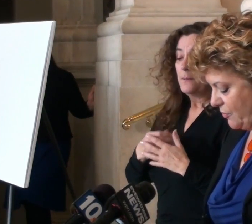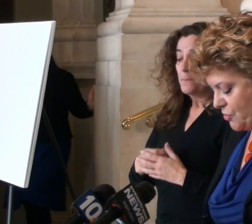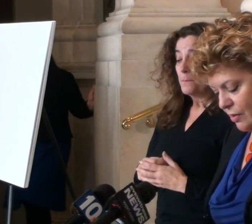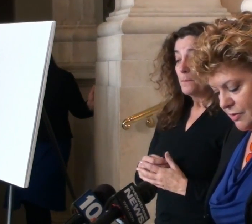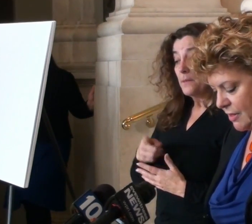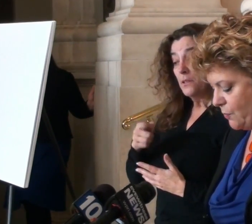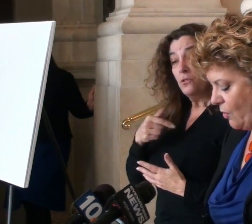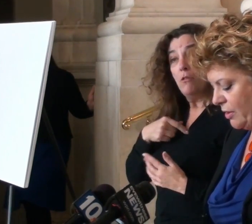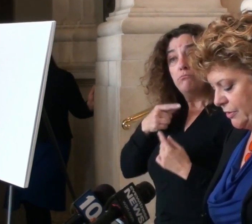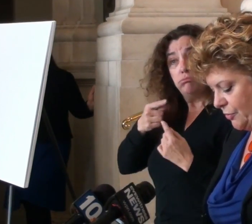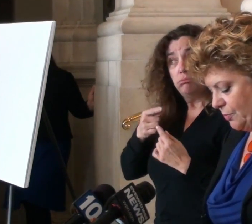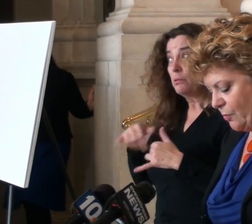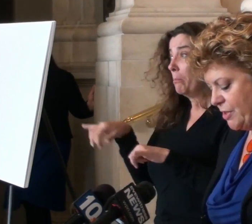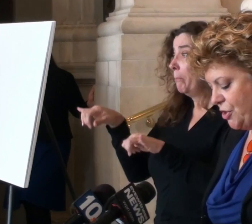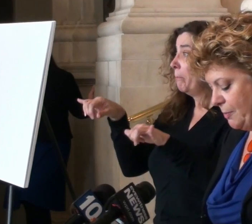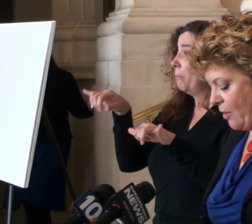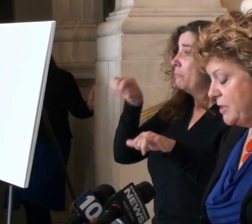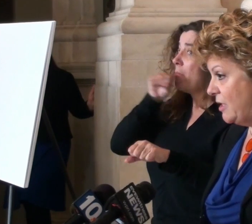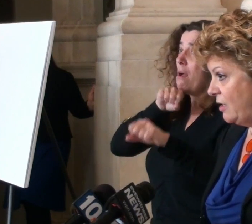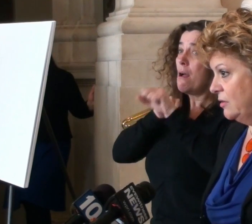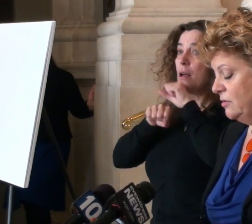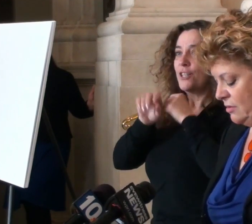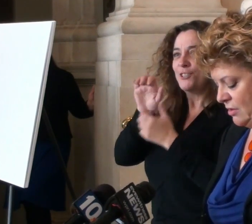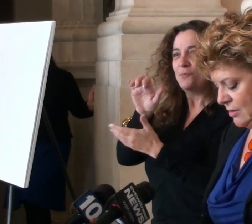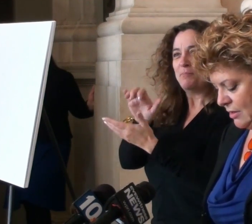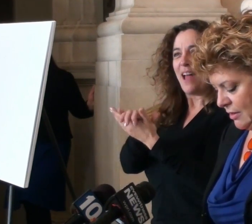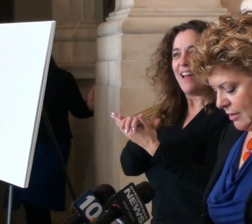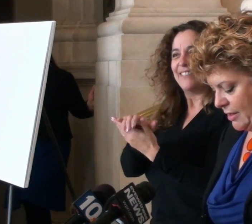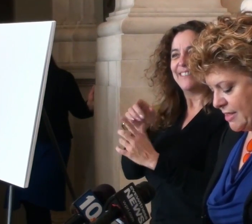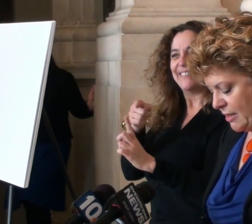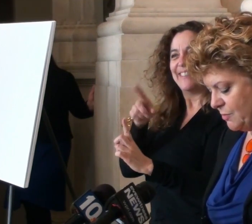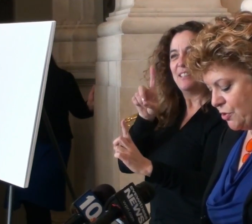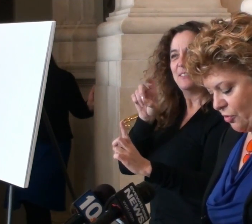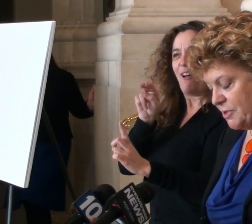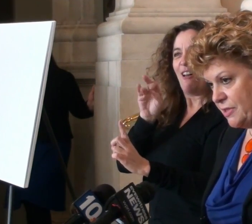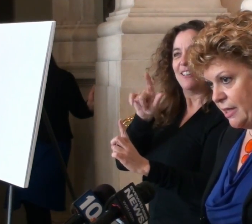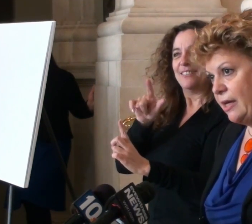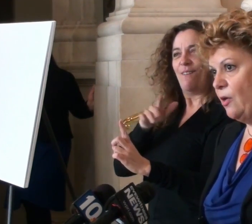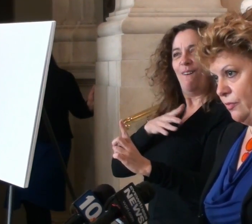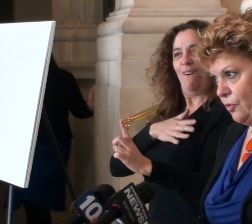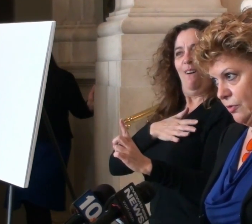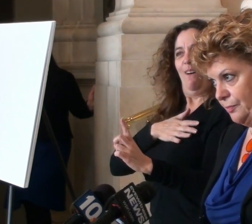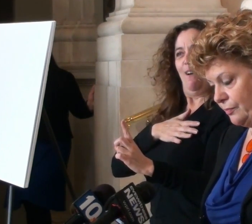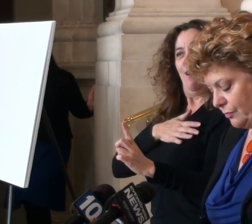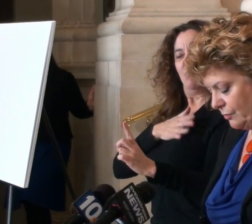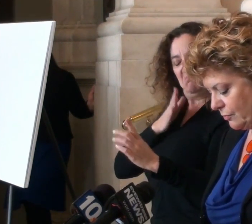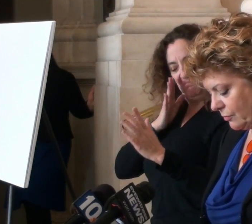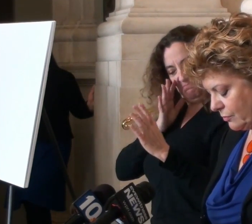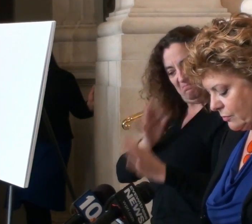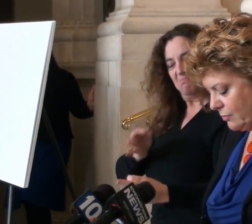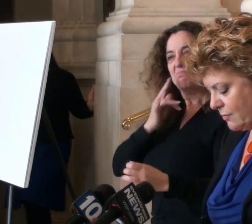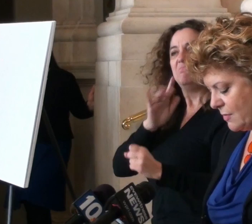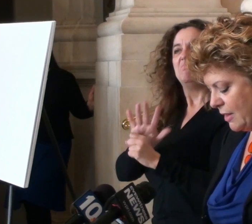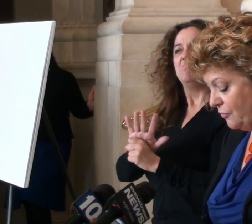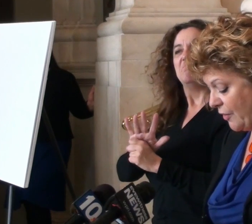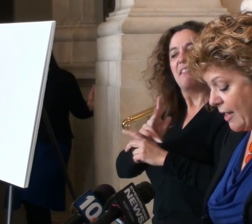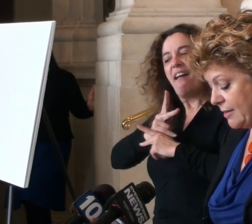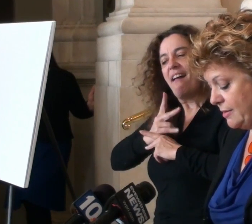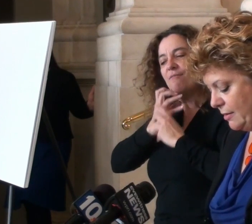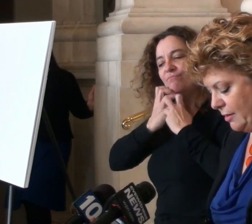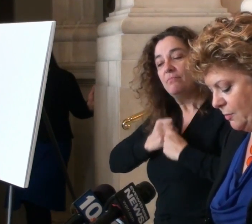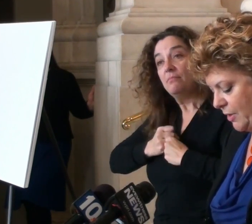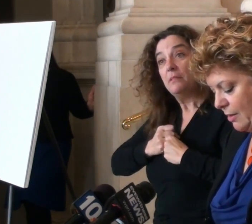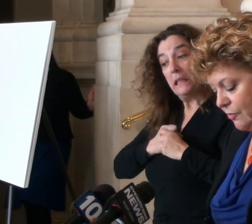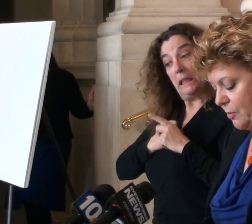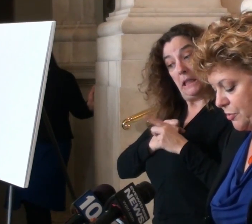She had her struggles, as we all do, but when she married Don, he seemed determined to take care of her. In